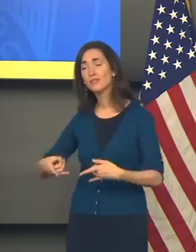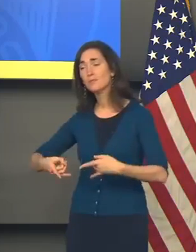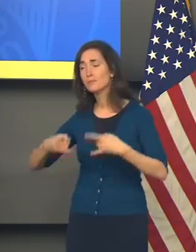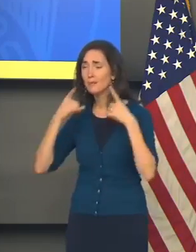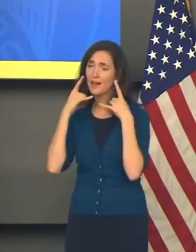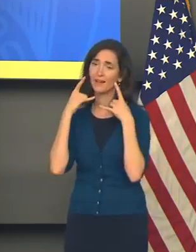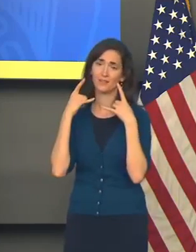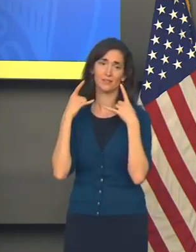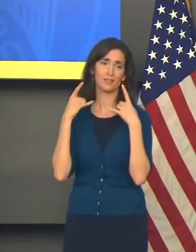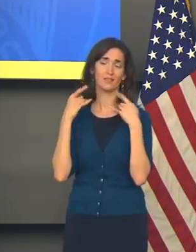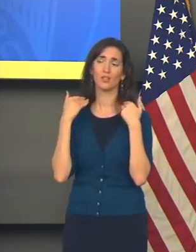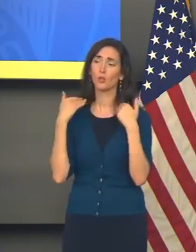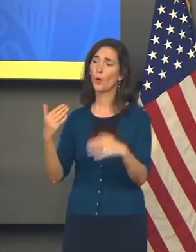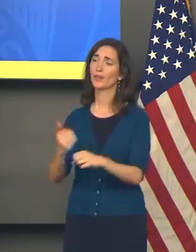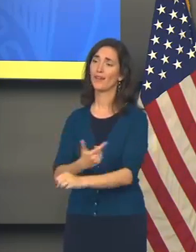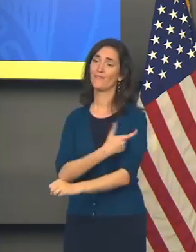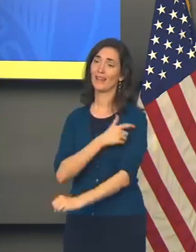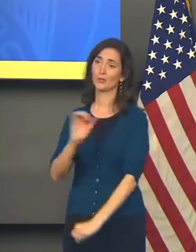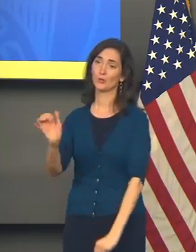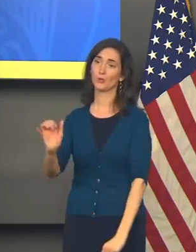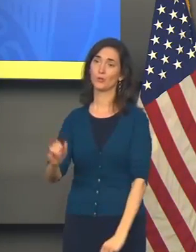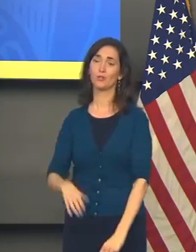and go get vaccinated too.